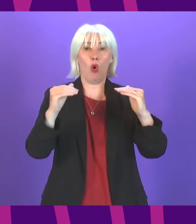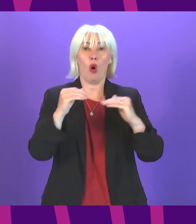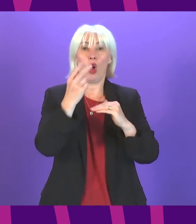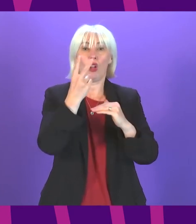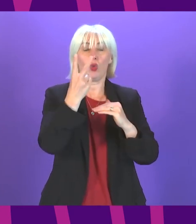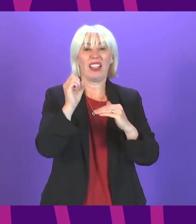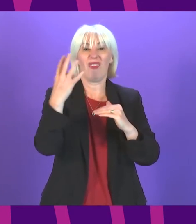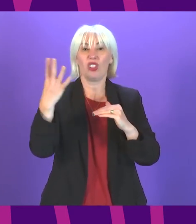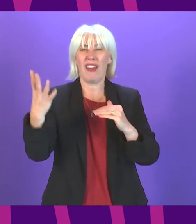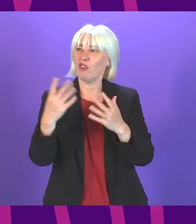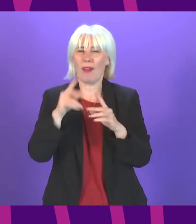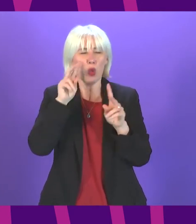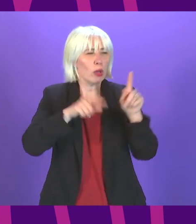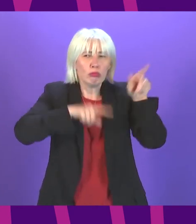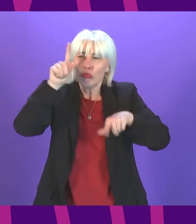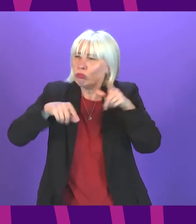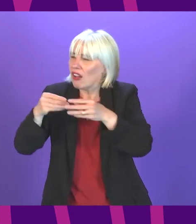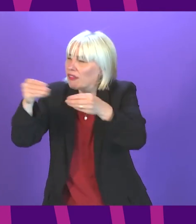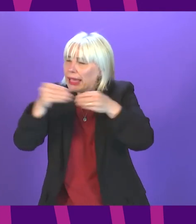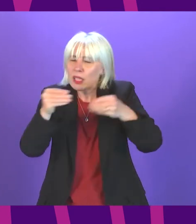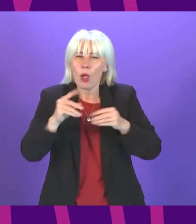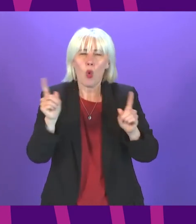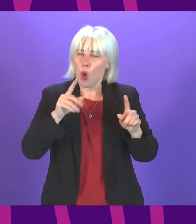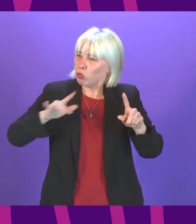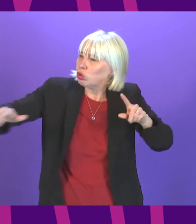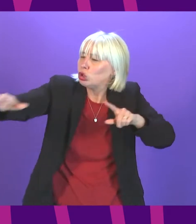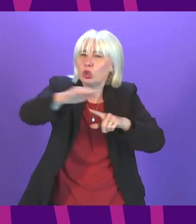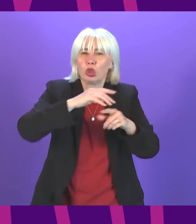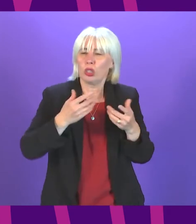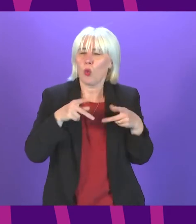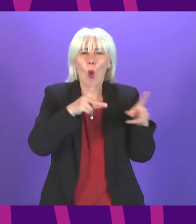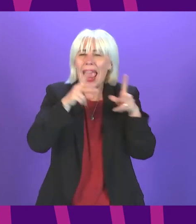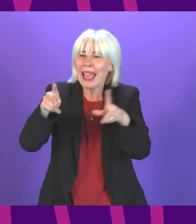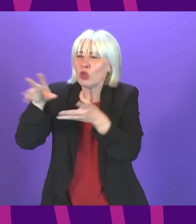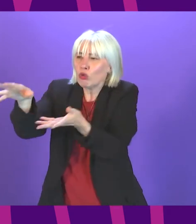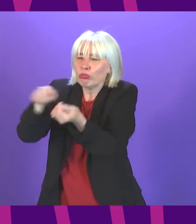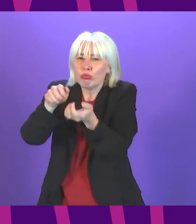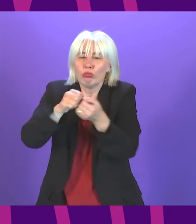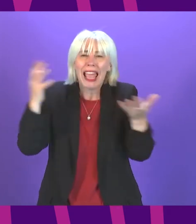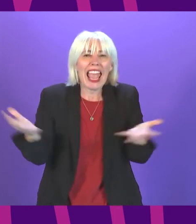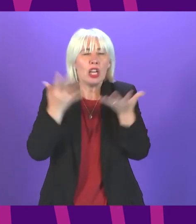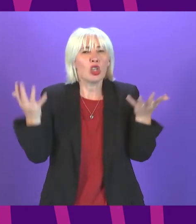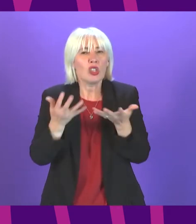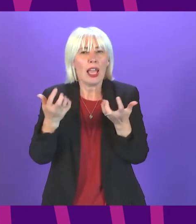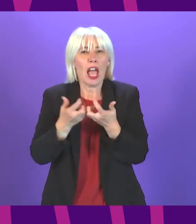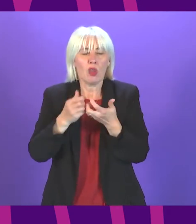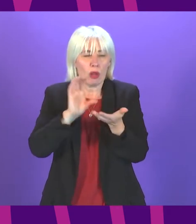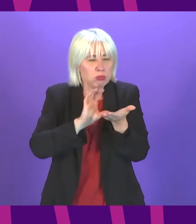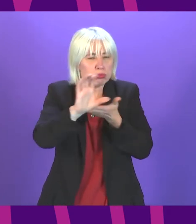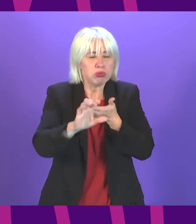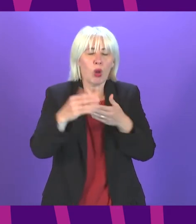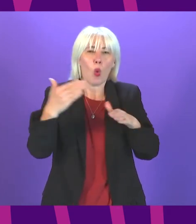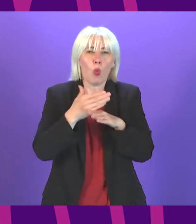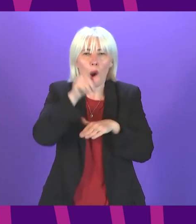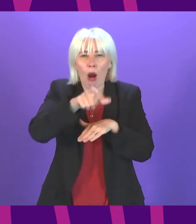sources of energy harnessing our natural energy looking at the best schemes for the environment and investing appropriately in our workforce to